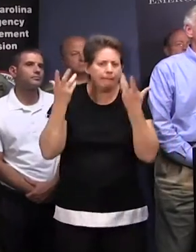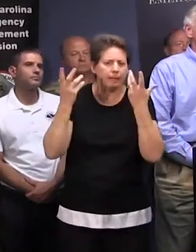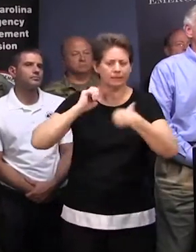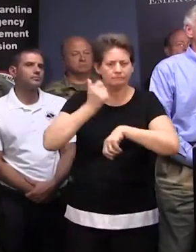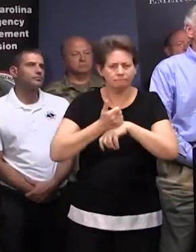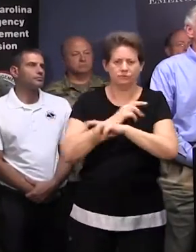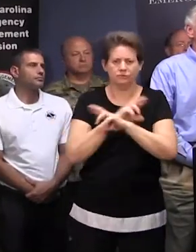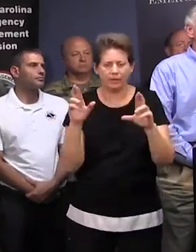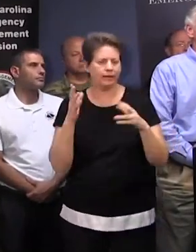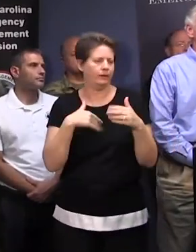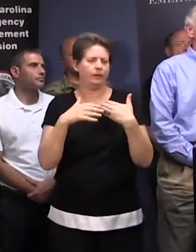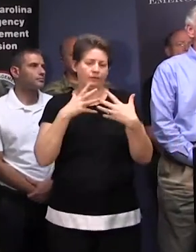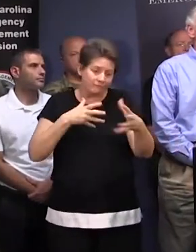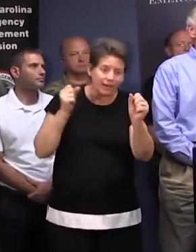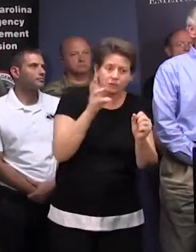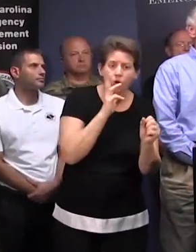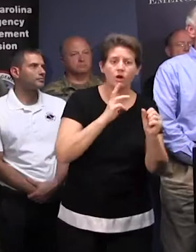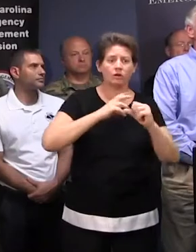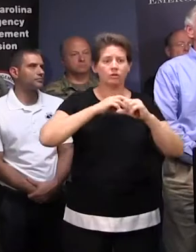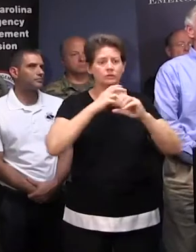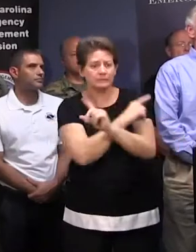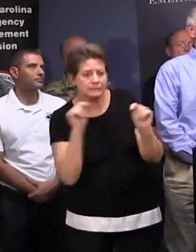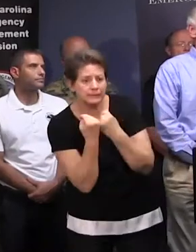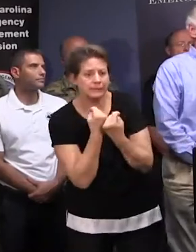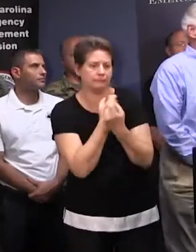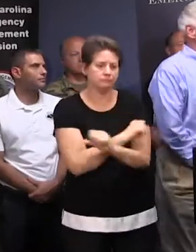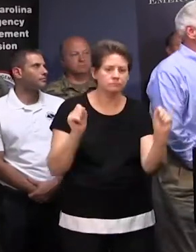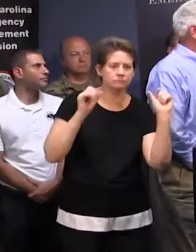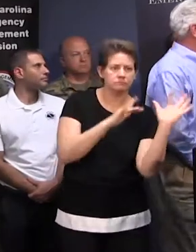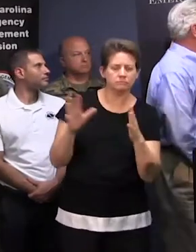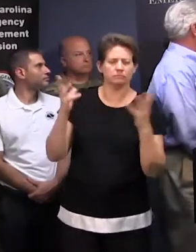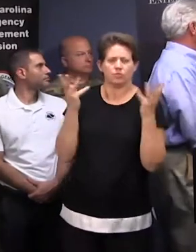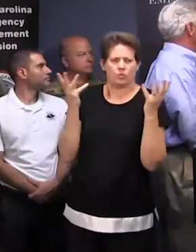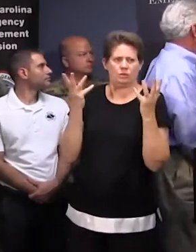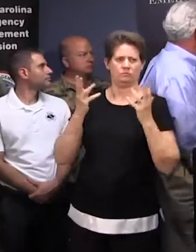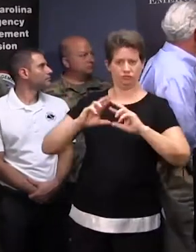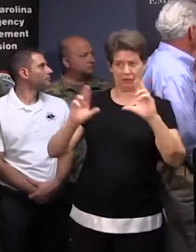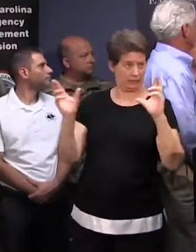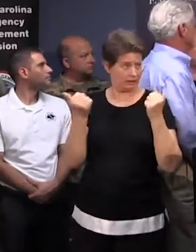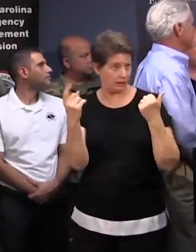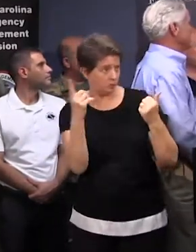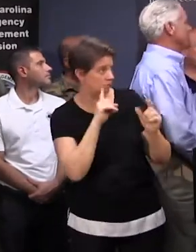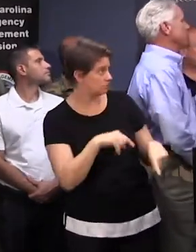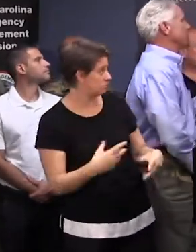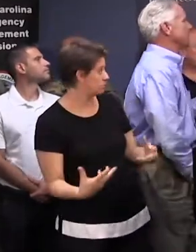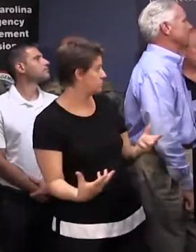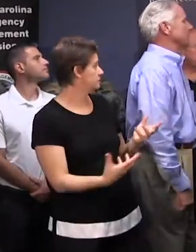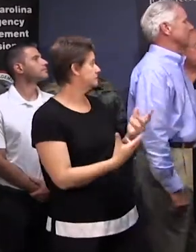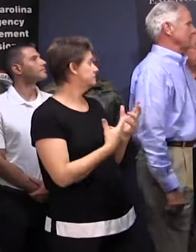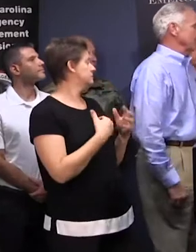rescue teams or personnel to try to stop this water? Is there someone that can answer that question? Ms. Stunson, do you want to?